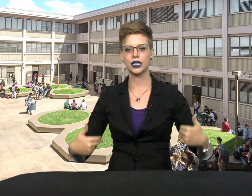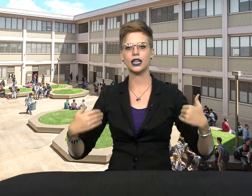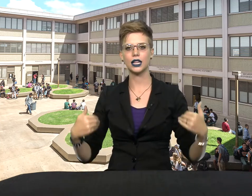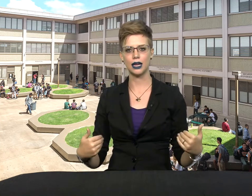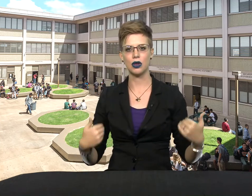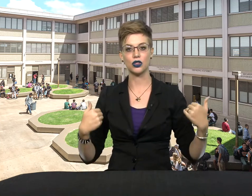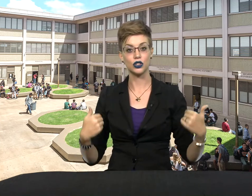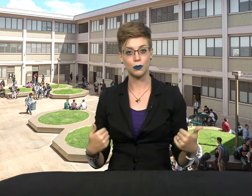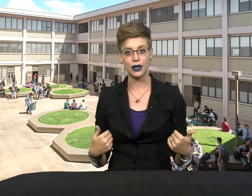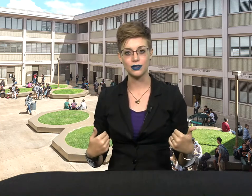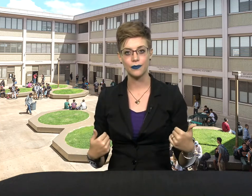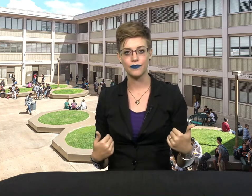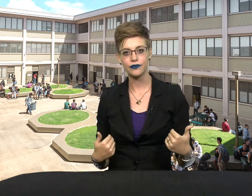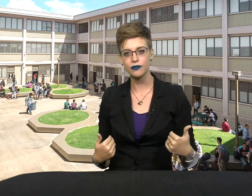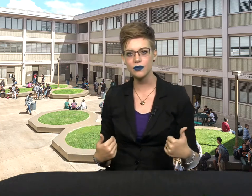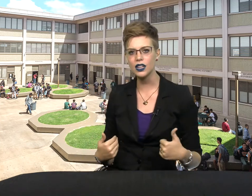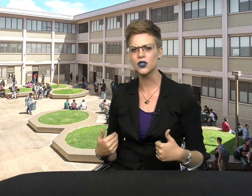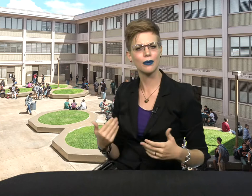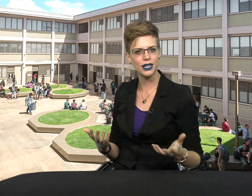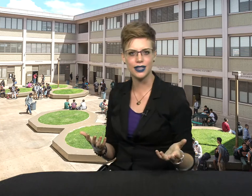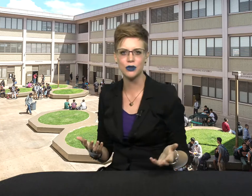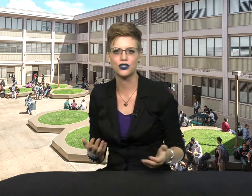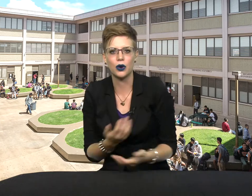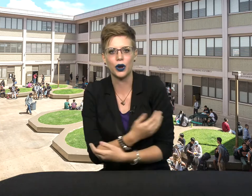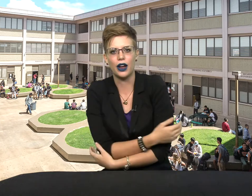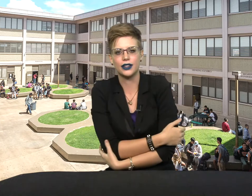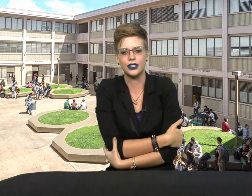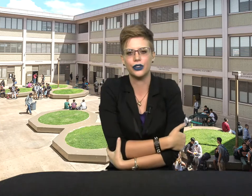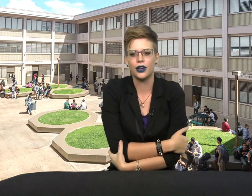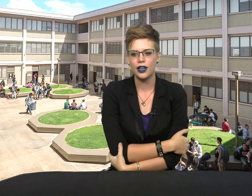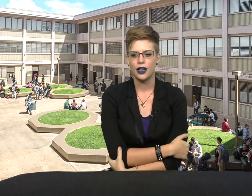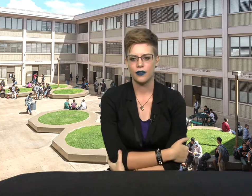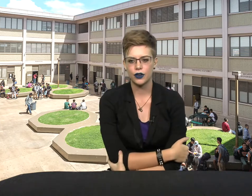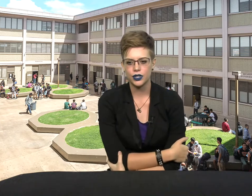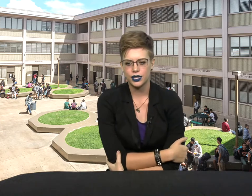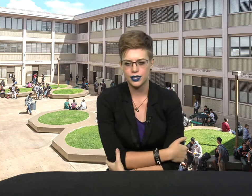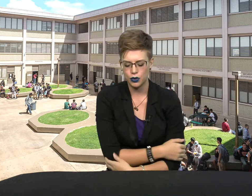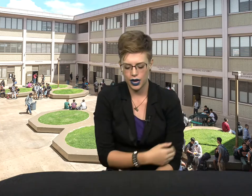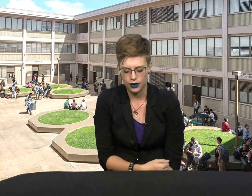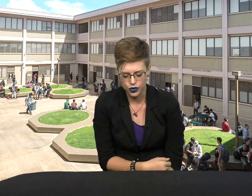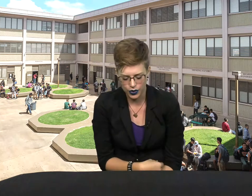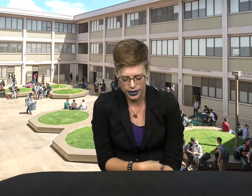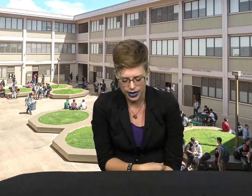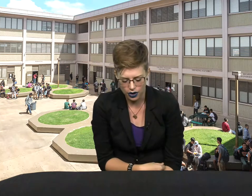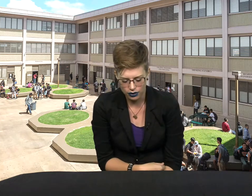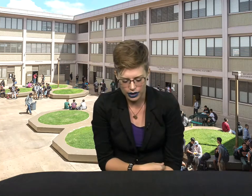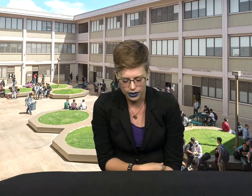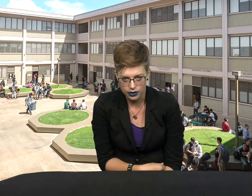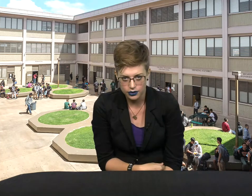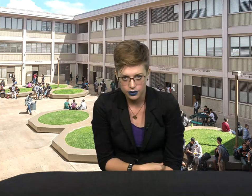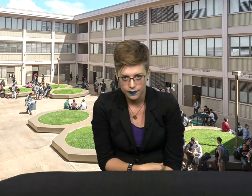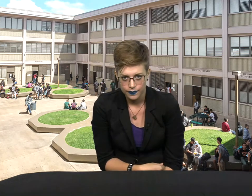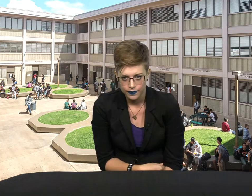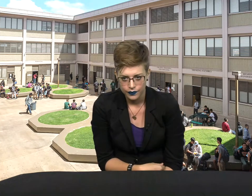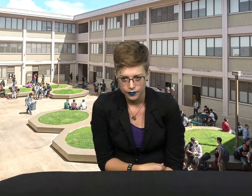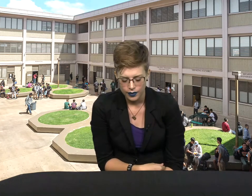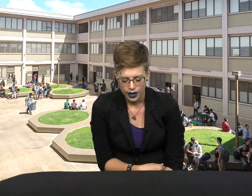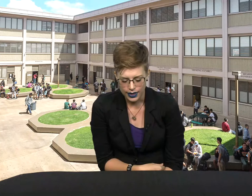claiming their space. So I'm going to demonstrate what not to do. Have you ever seen someone kind of shrink down like this? This